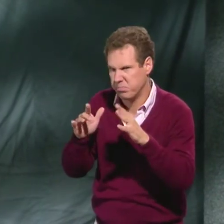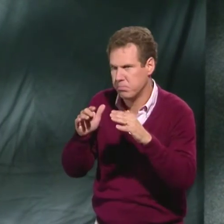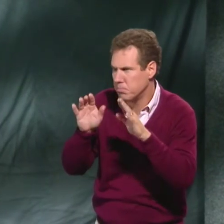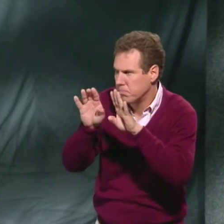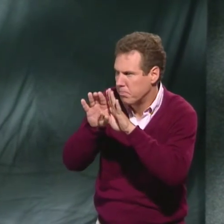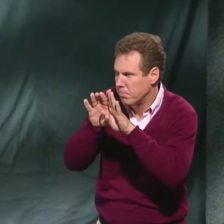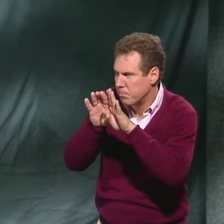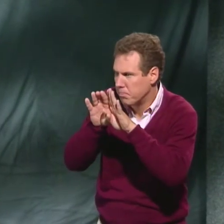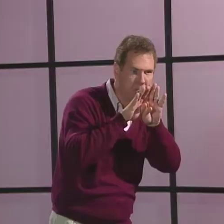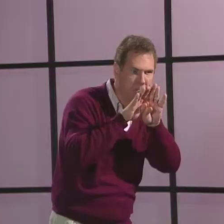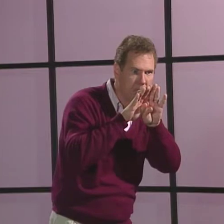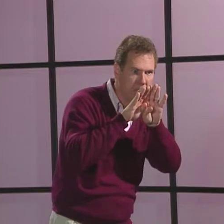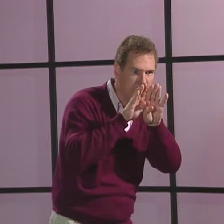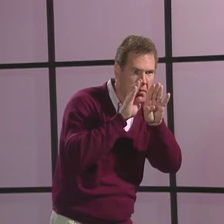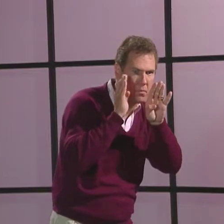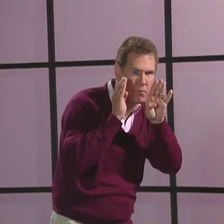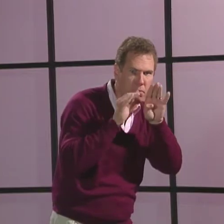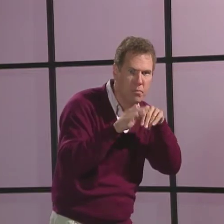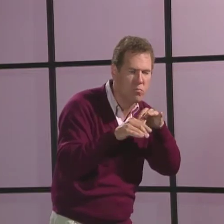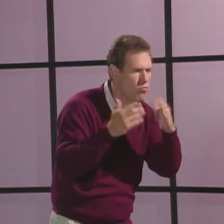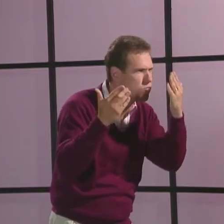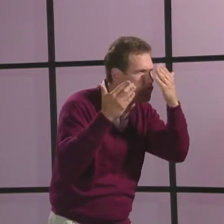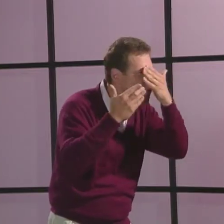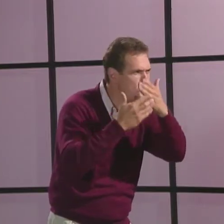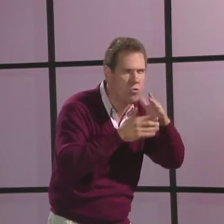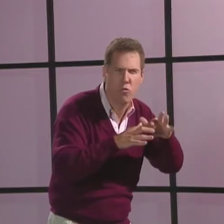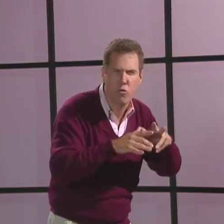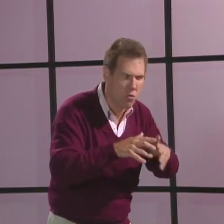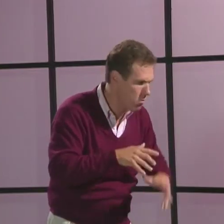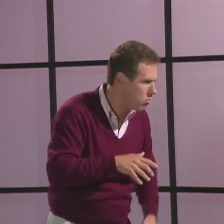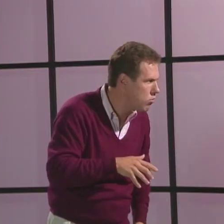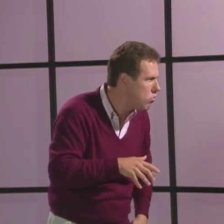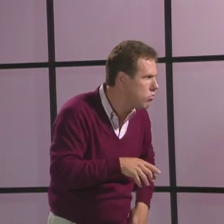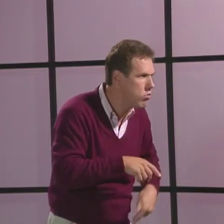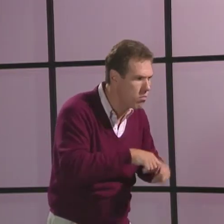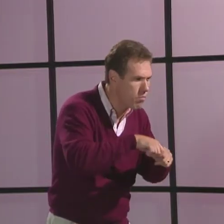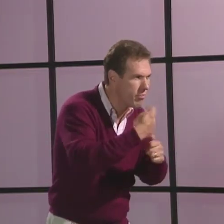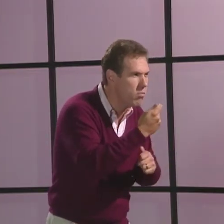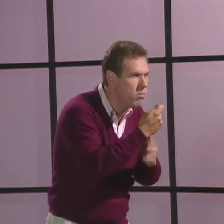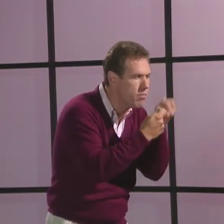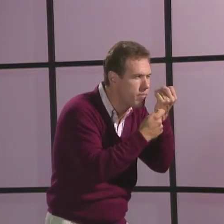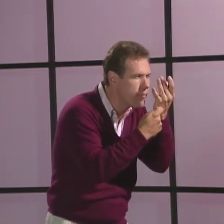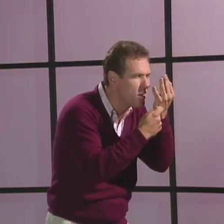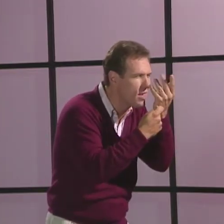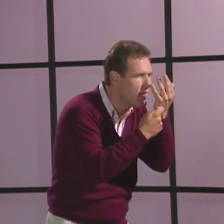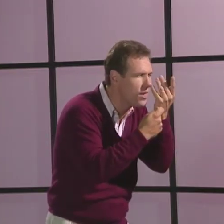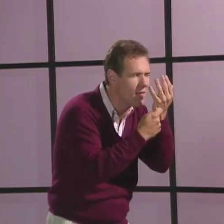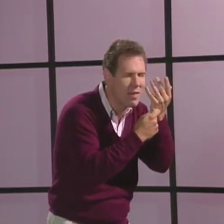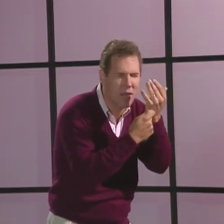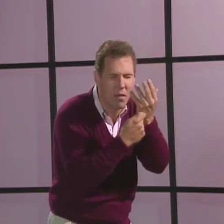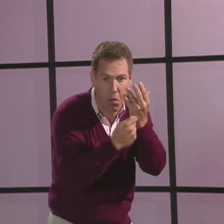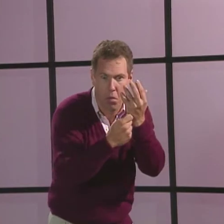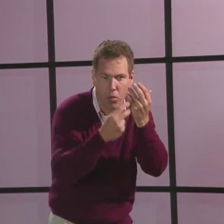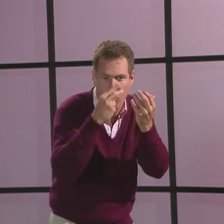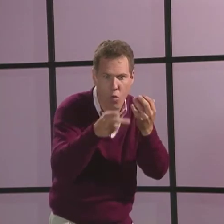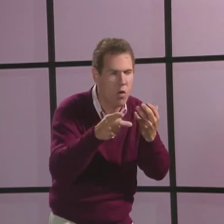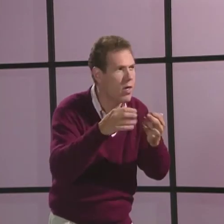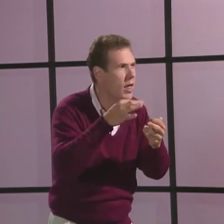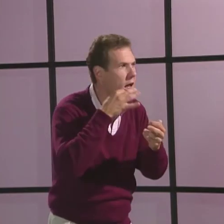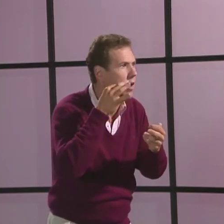He walked into the house, but it was pitch black. So he lit a match, and upon lighting the match, he saw the light of the cat's eyes.